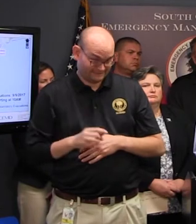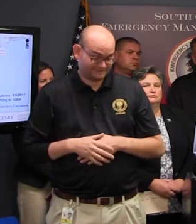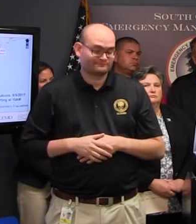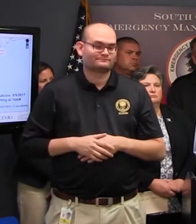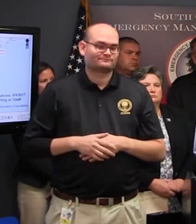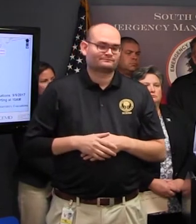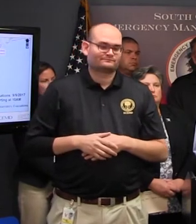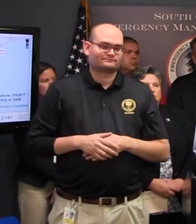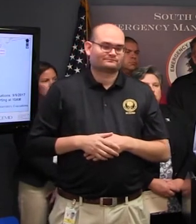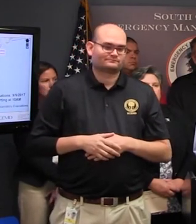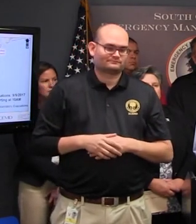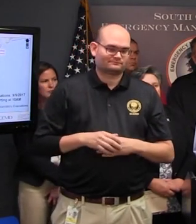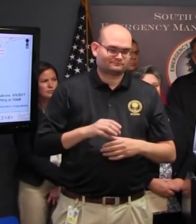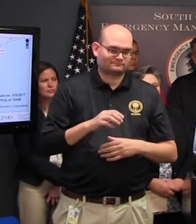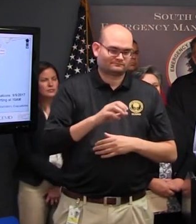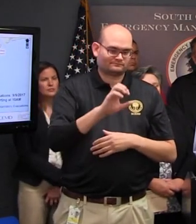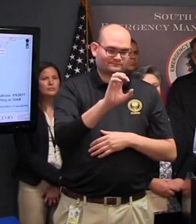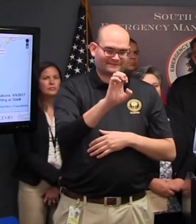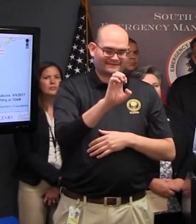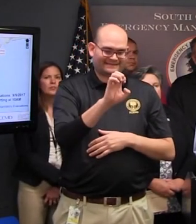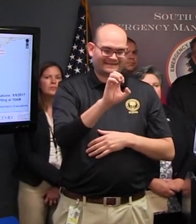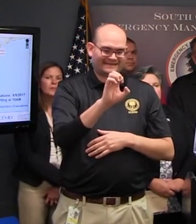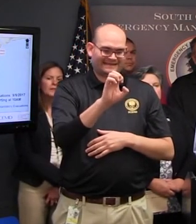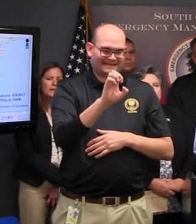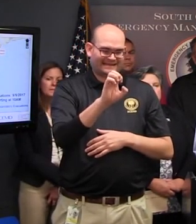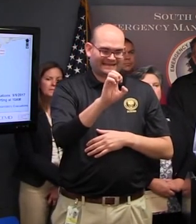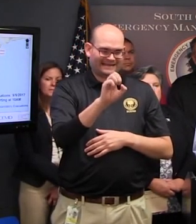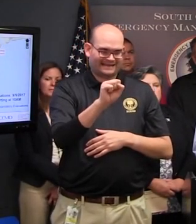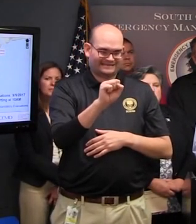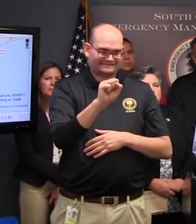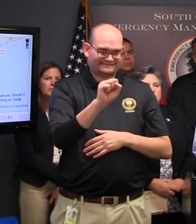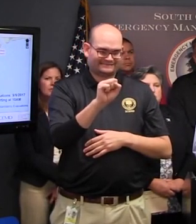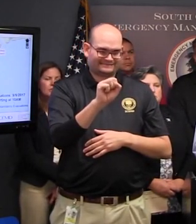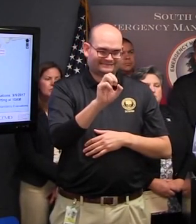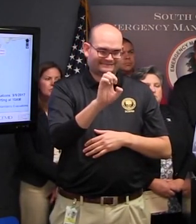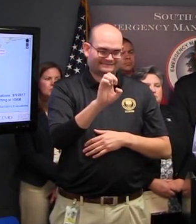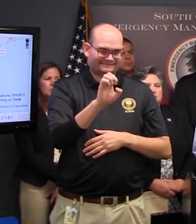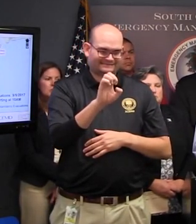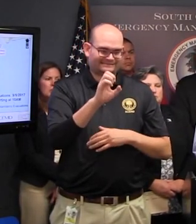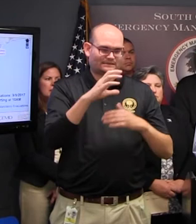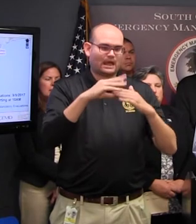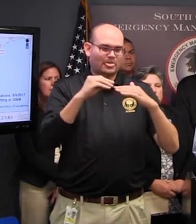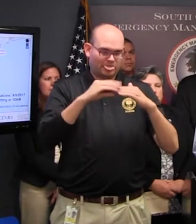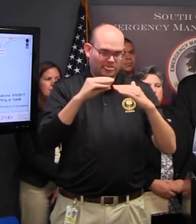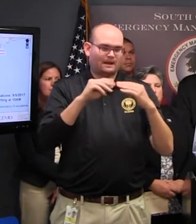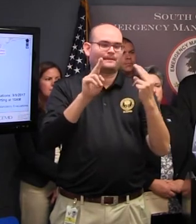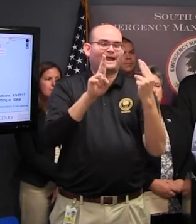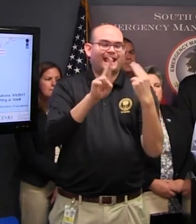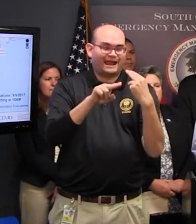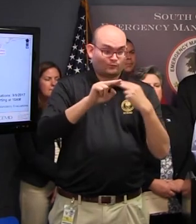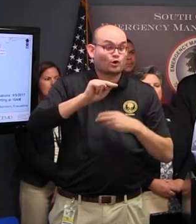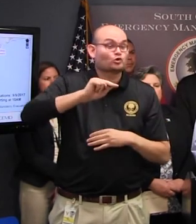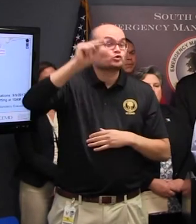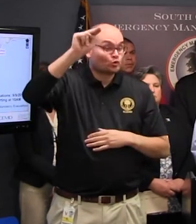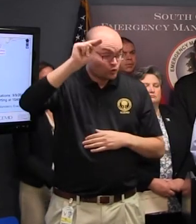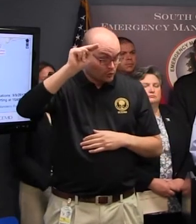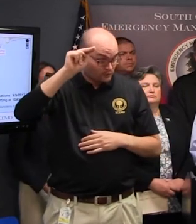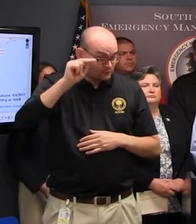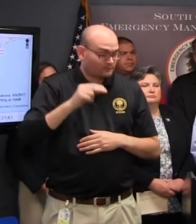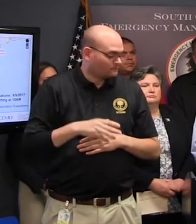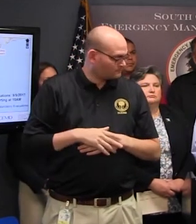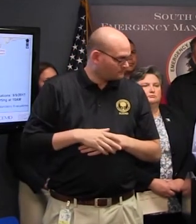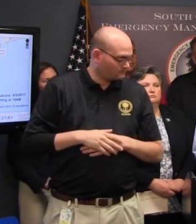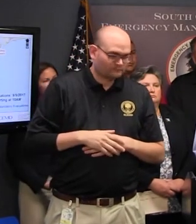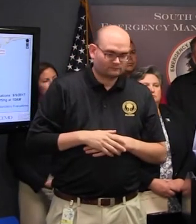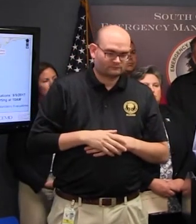1450 Columbia Highway Highway North that is in Estill in Orangeburg